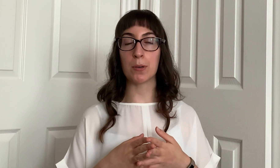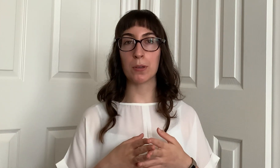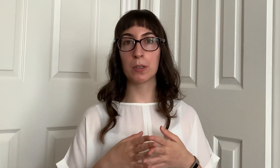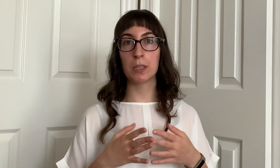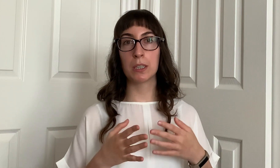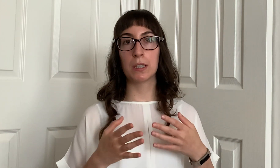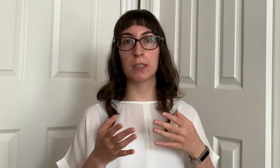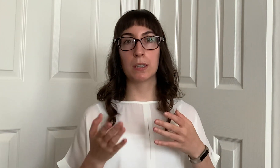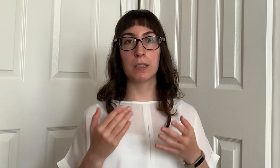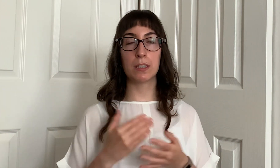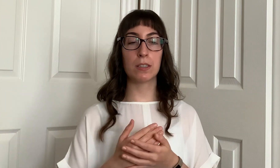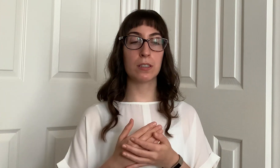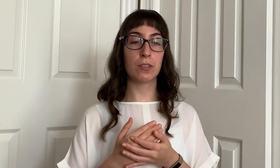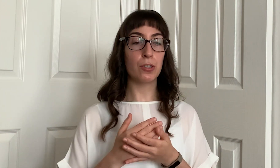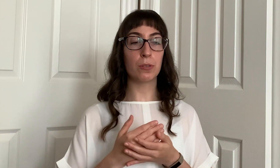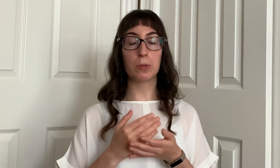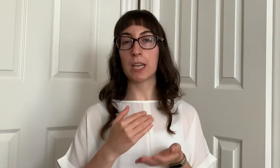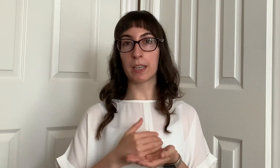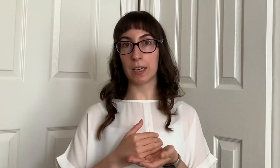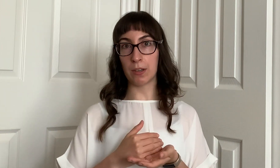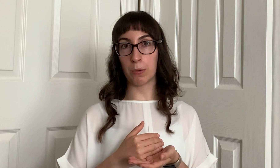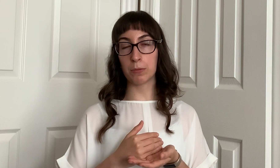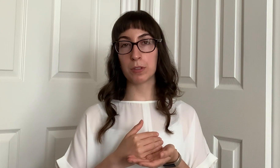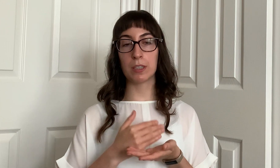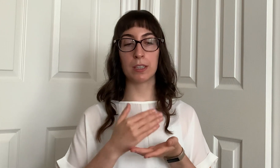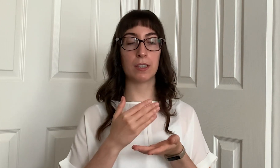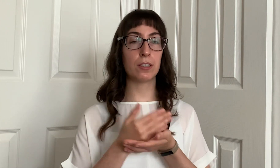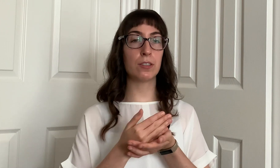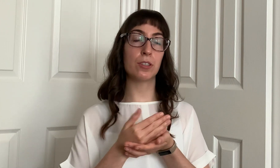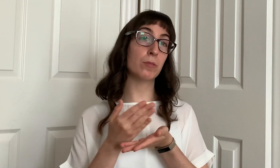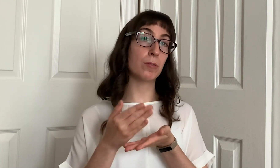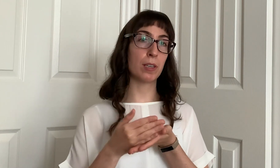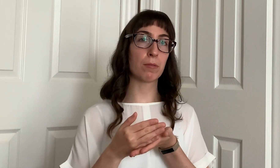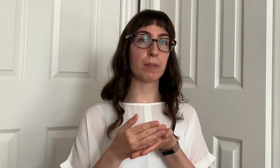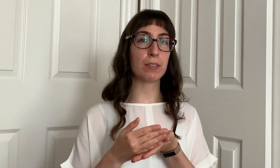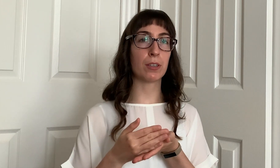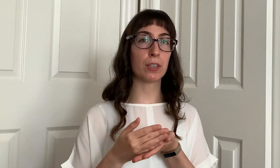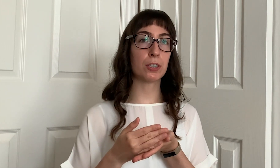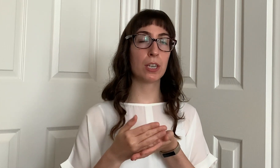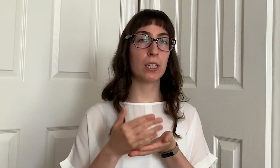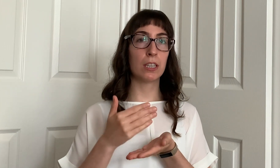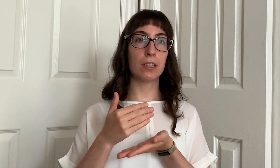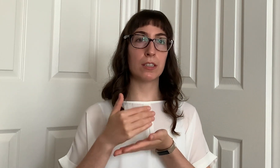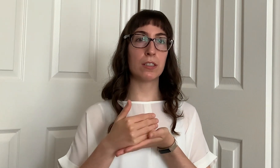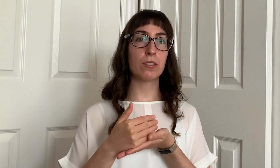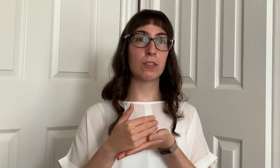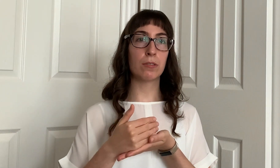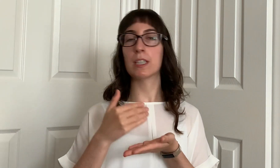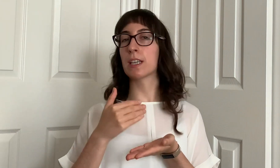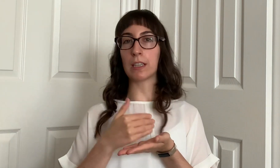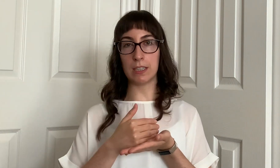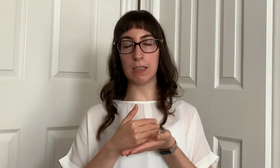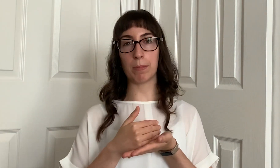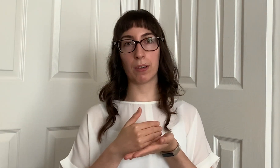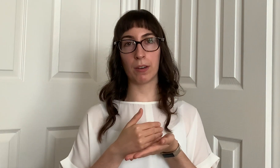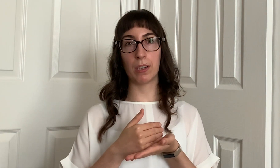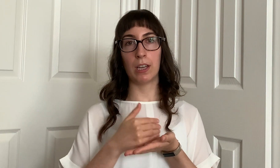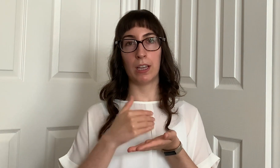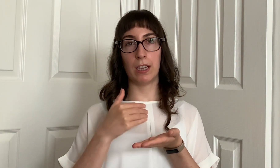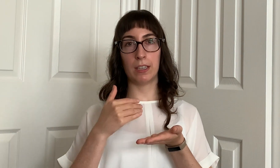this is you taking notes this is you doing your research this is you digging deeper and